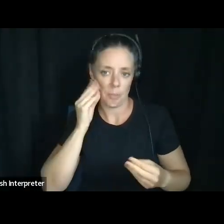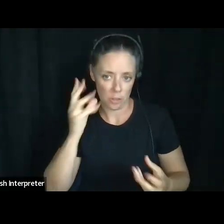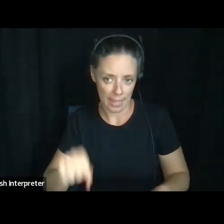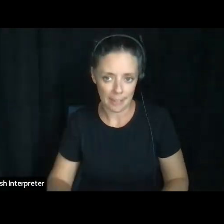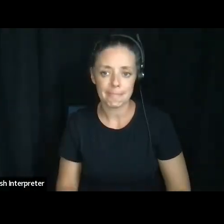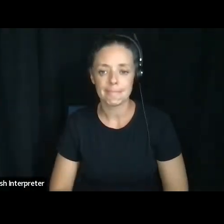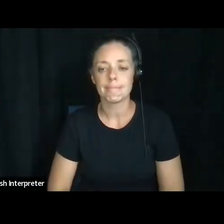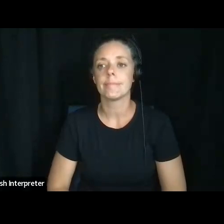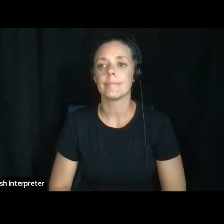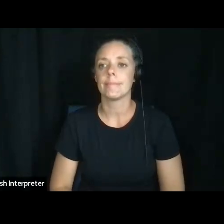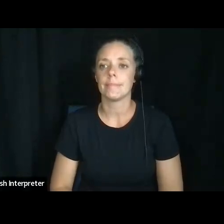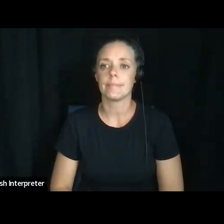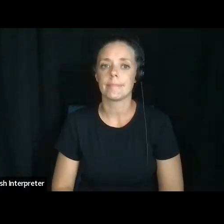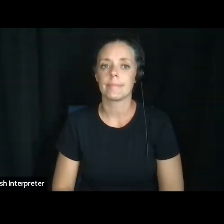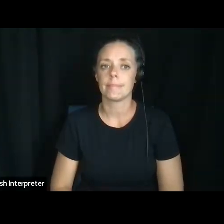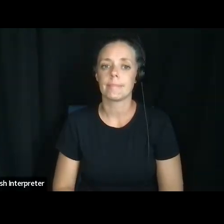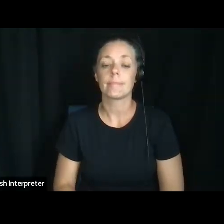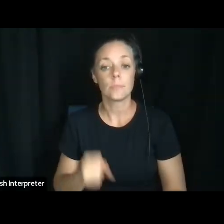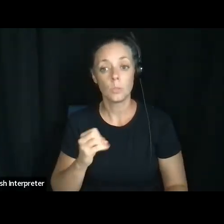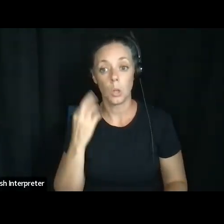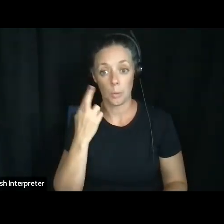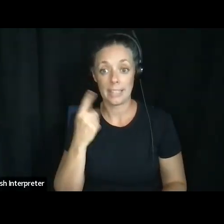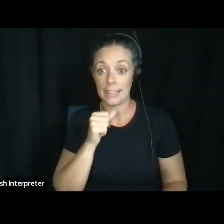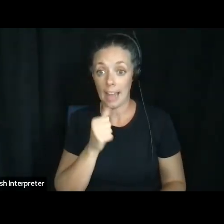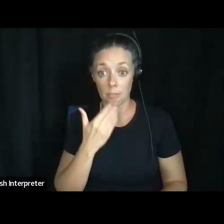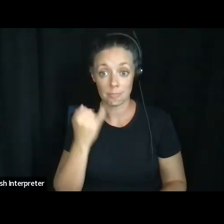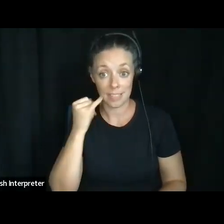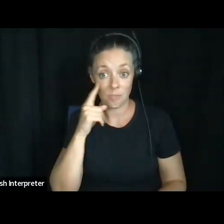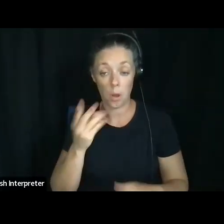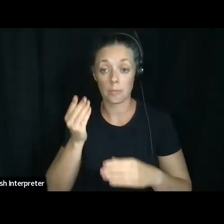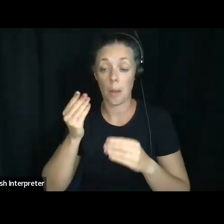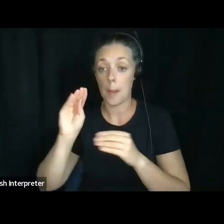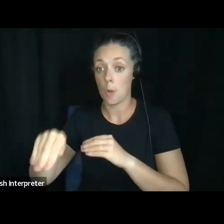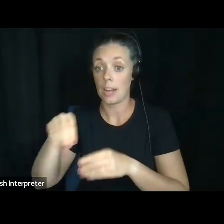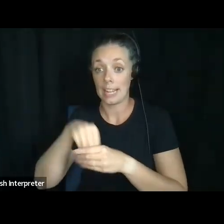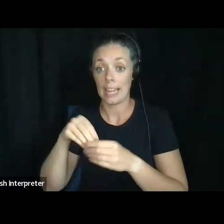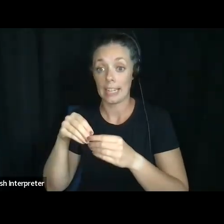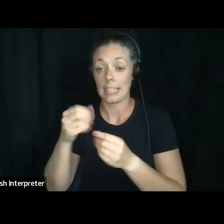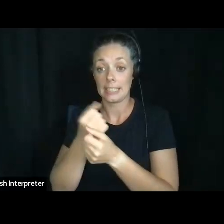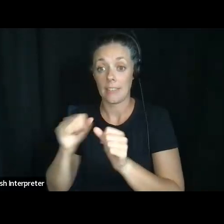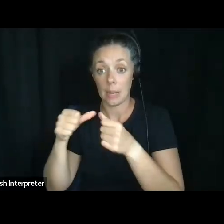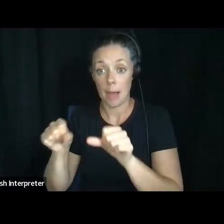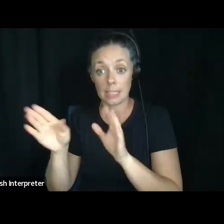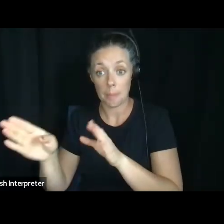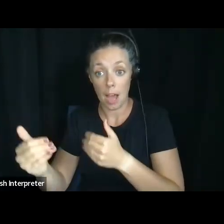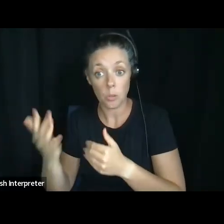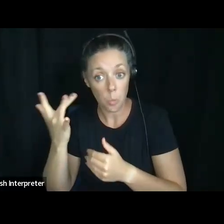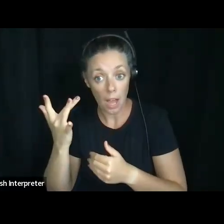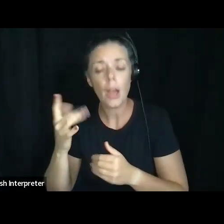So, uh, the reason it's not a good idea to just put it in your safe deposit boxes. When does your family get access to your safe deposit box